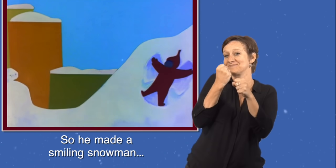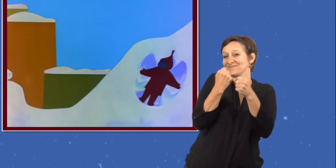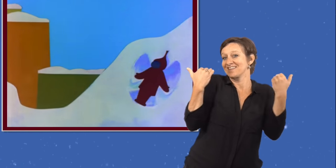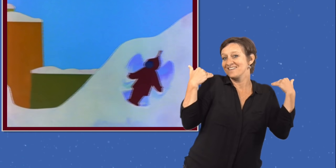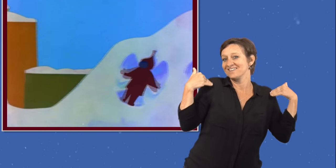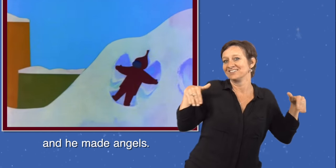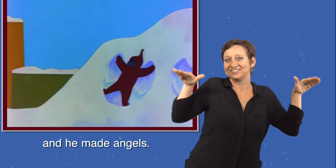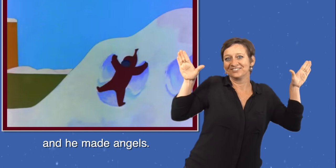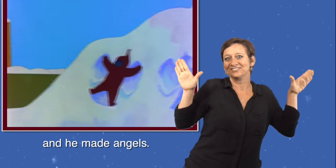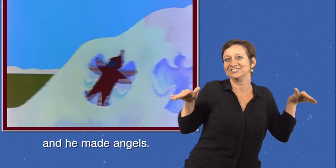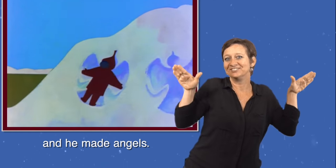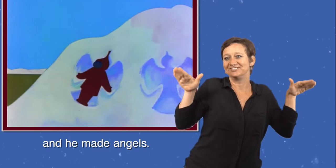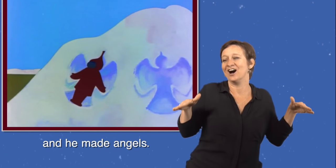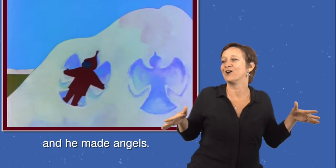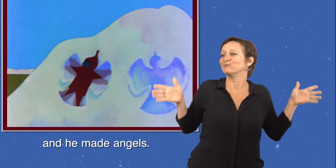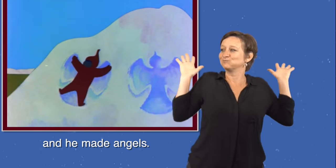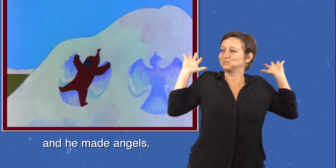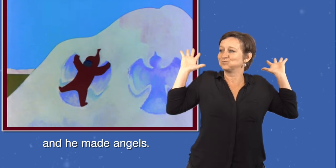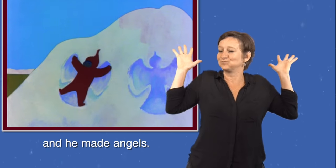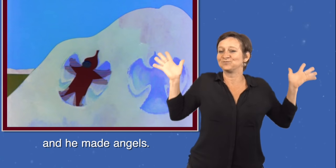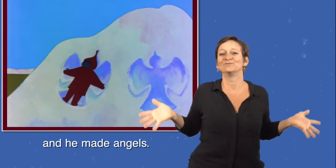And he made angels.